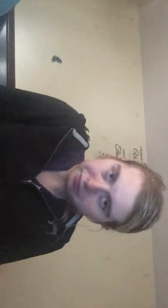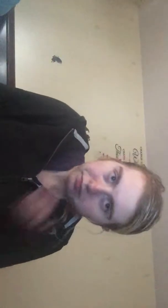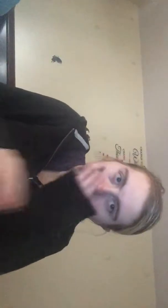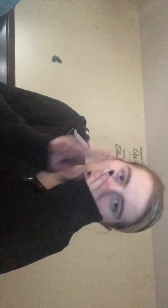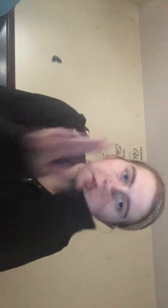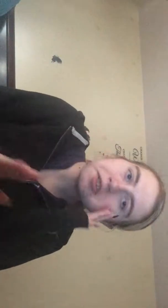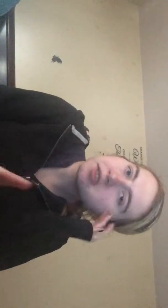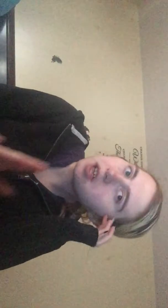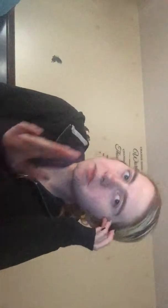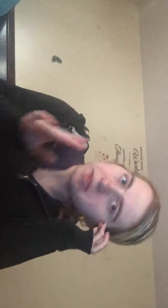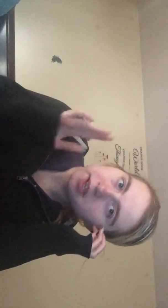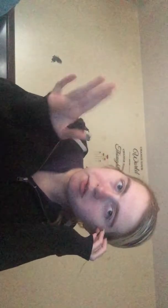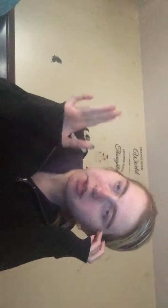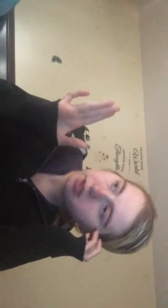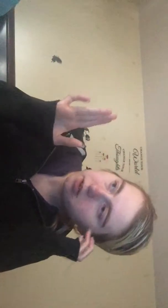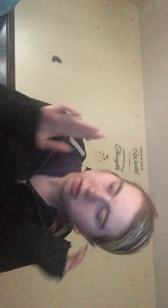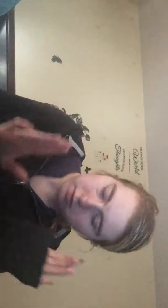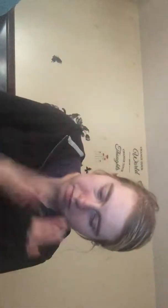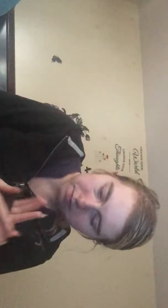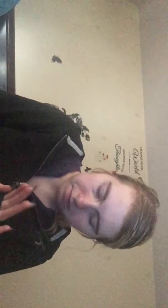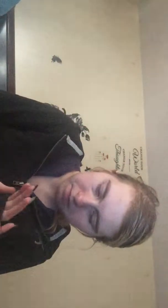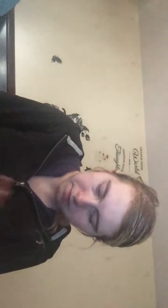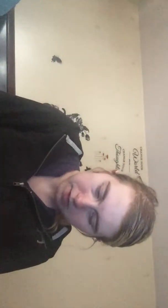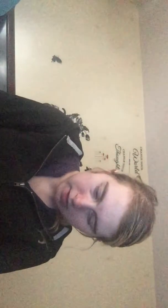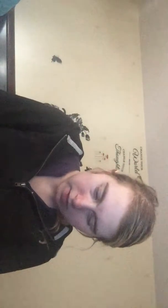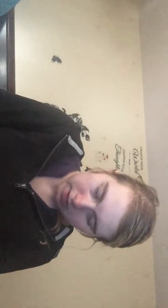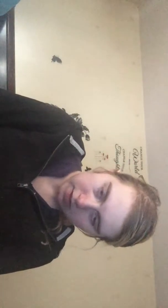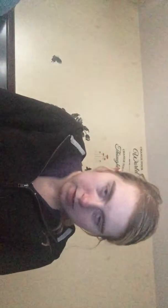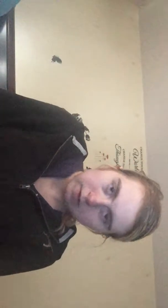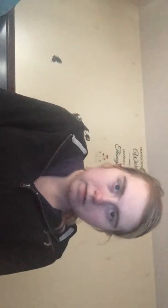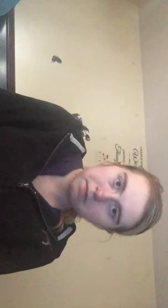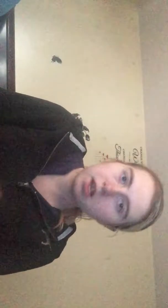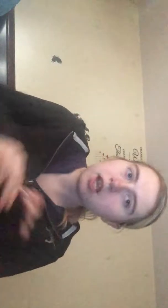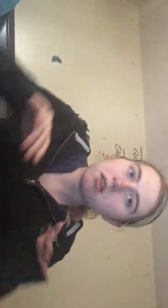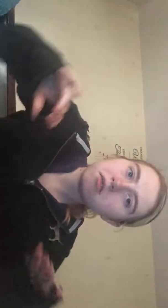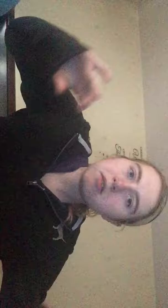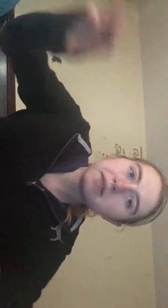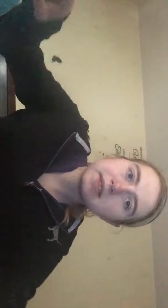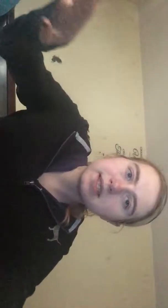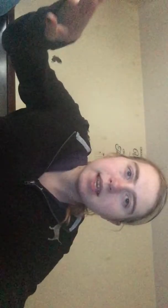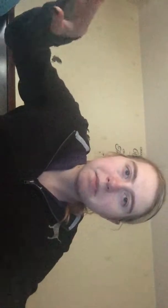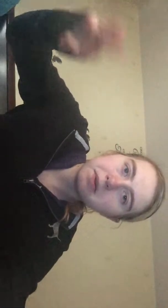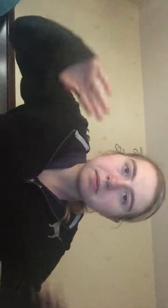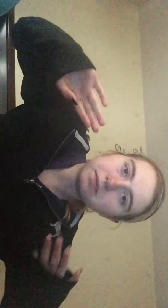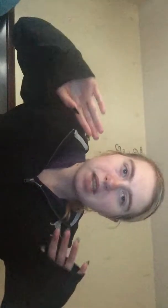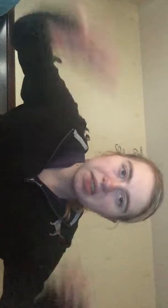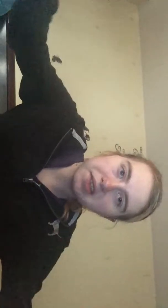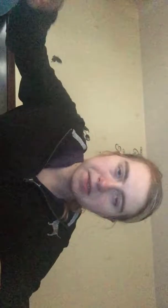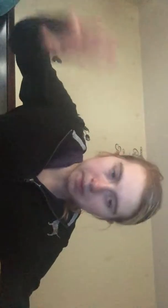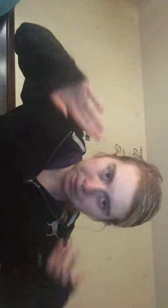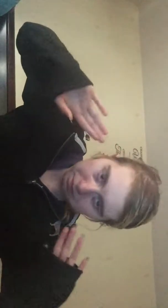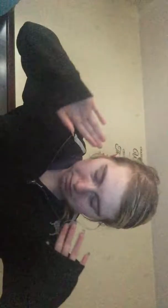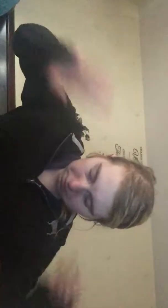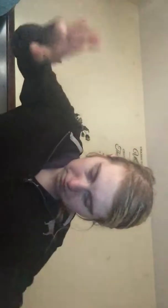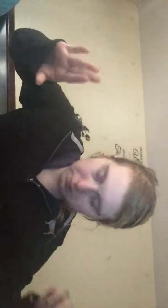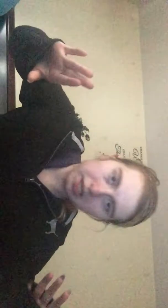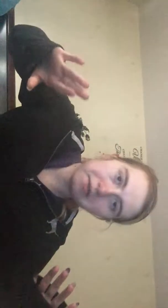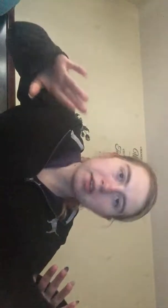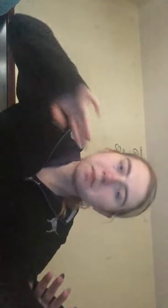um there's another one I don't like um I don't know how to say it but this I have wake